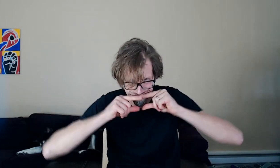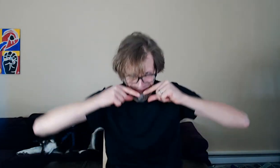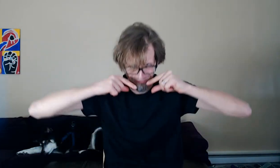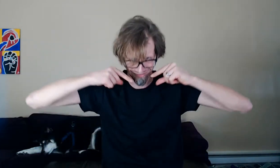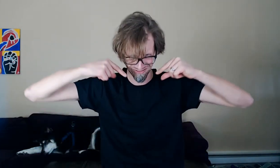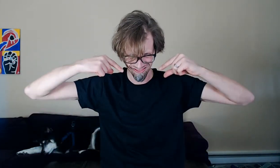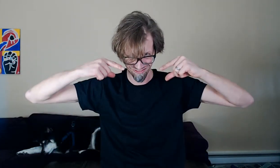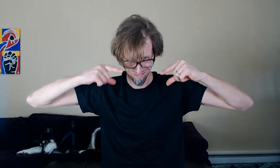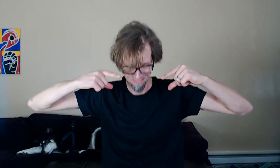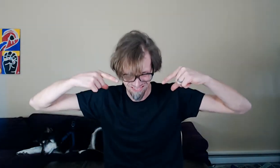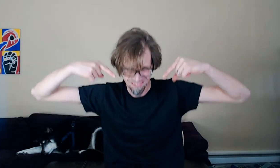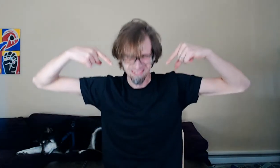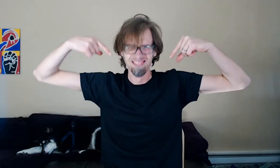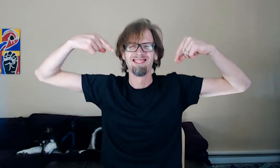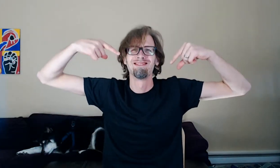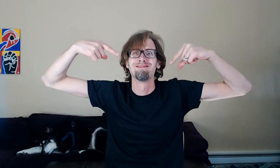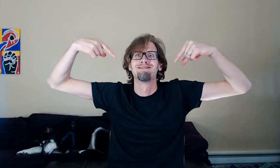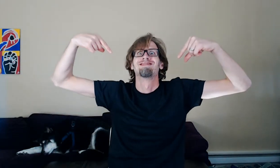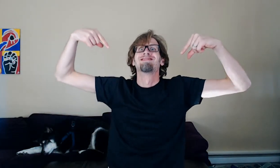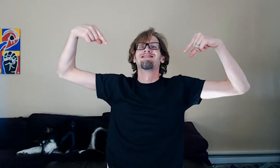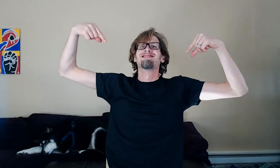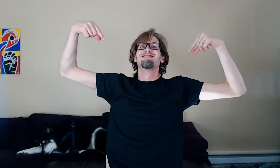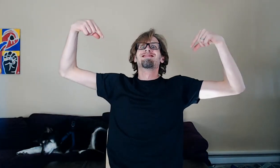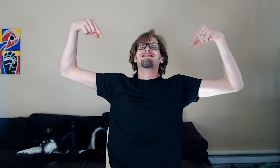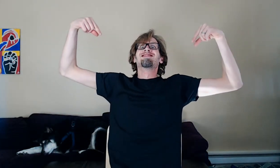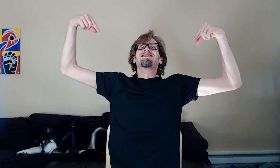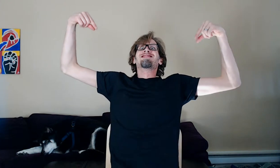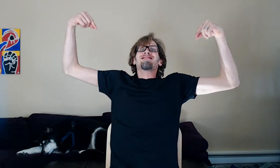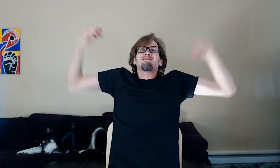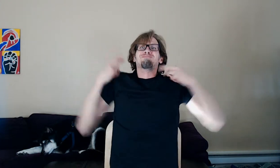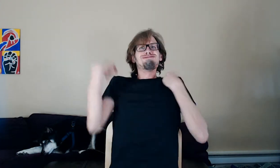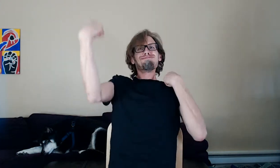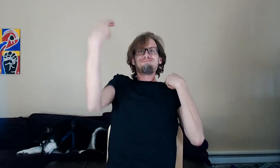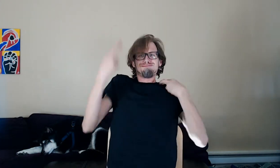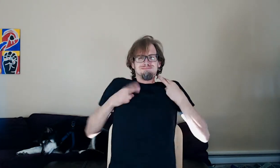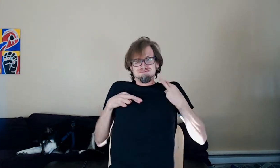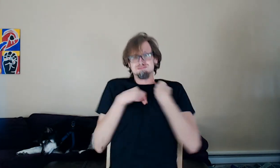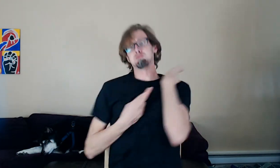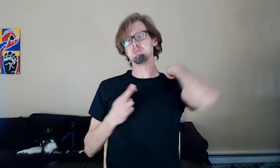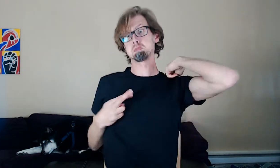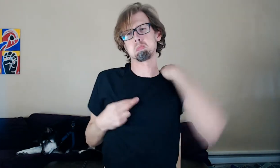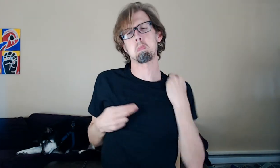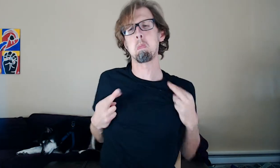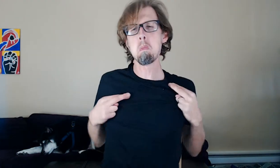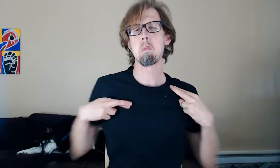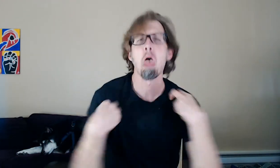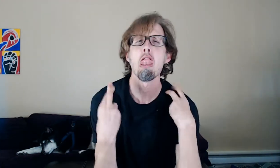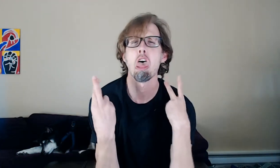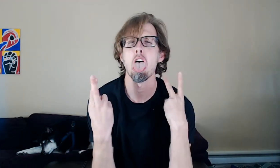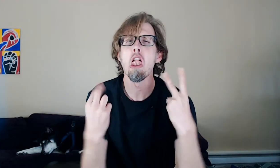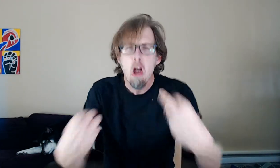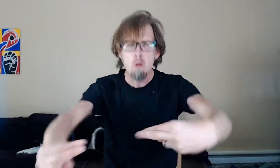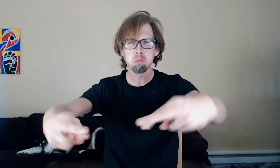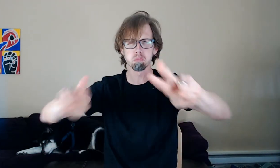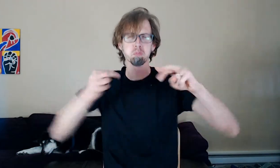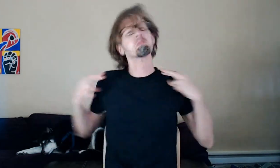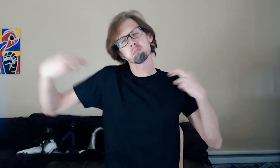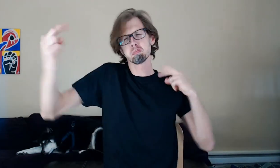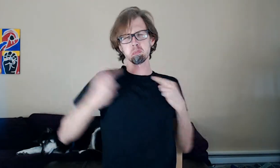really tight fit, which is a very good thing. You definitely want it to fit well. It's pretty important. It was kind of hard to knock in, and I ended up